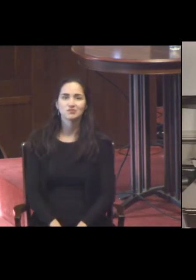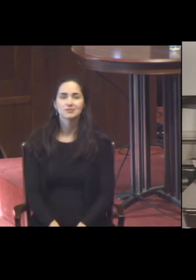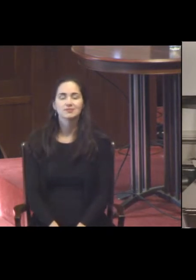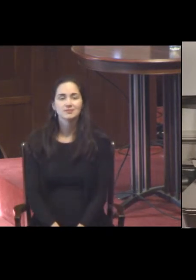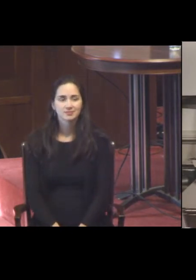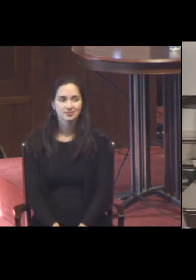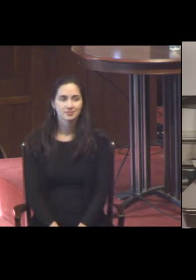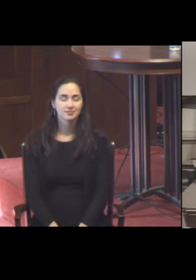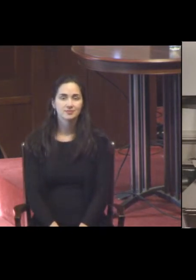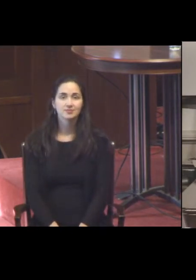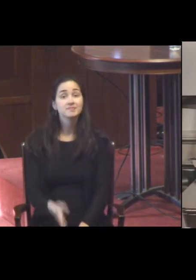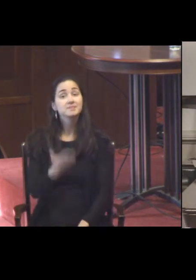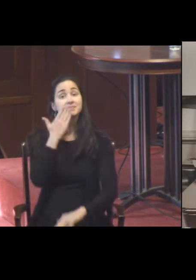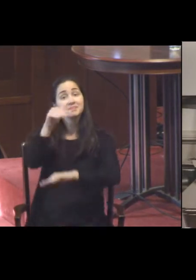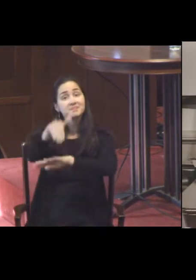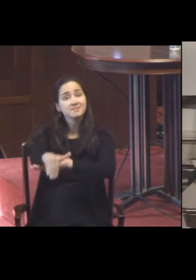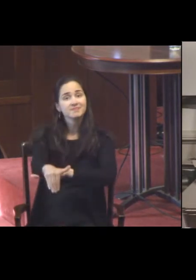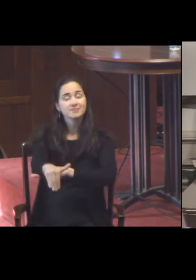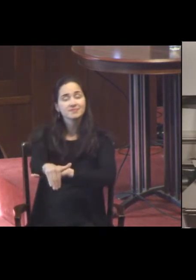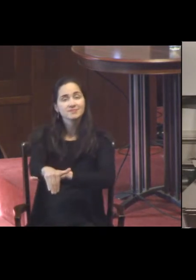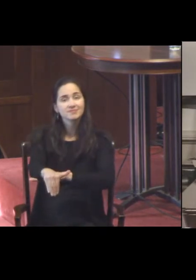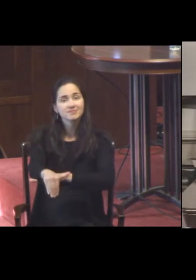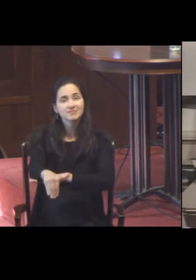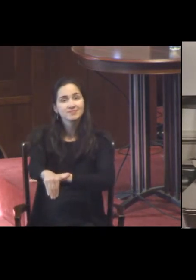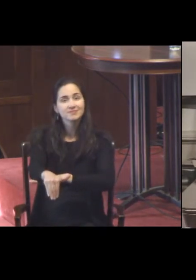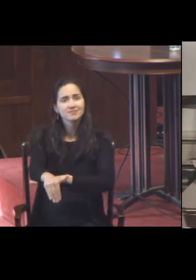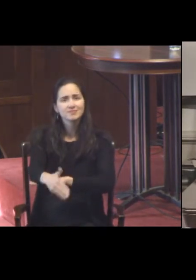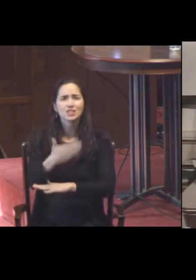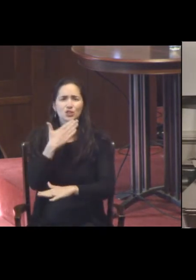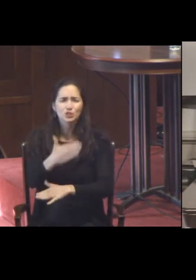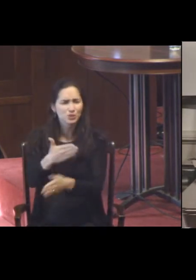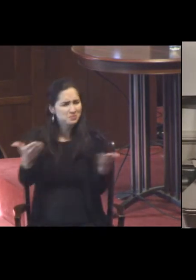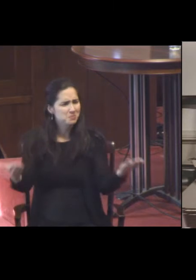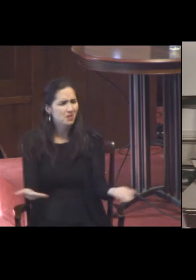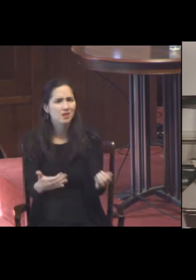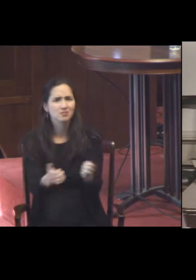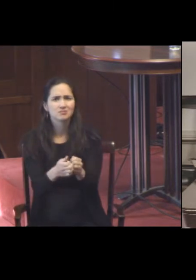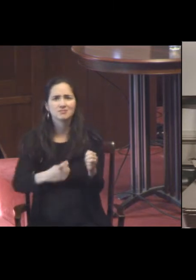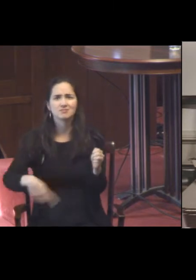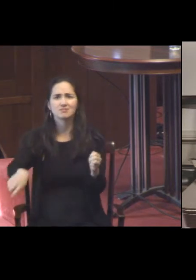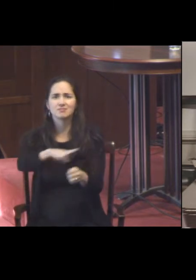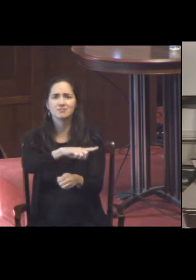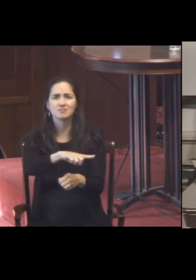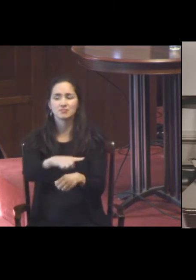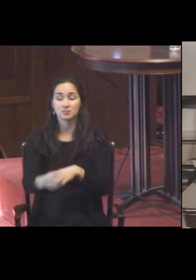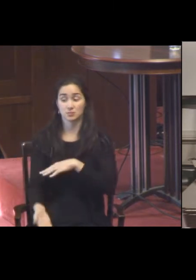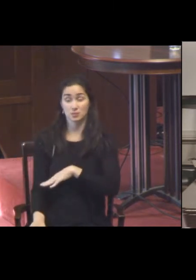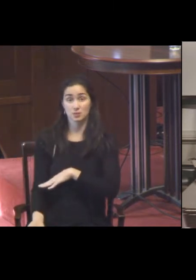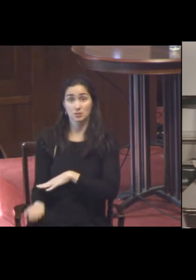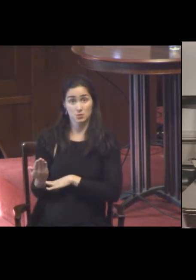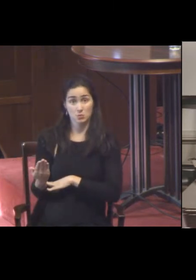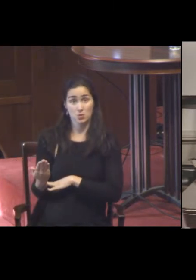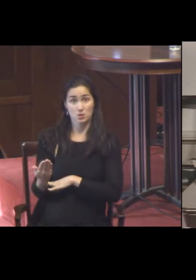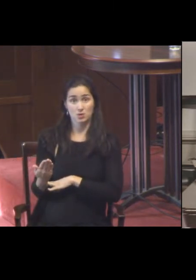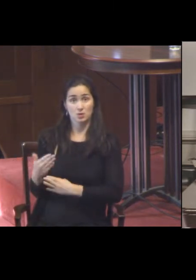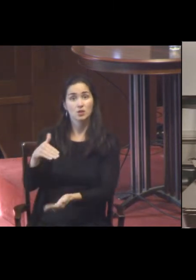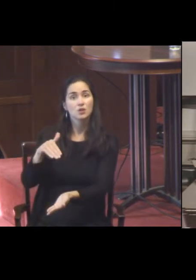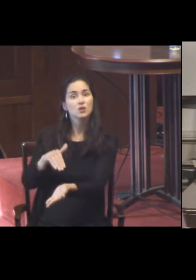Good evening. It's good to be with you. This morning, Dr. John Lennox